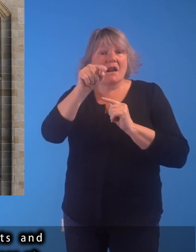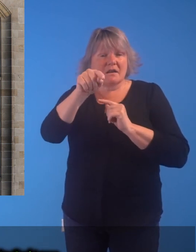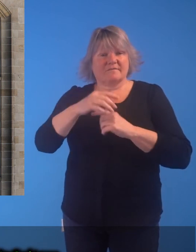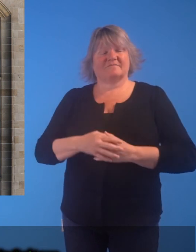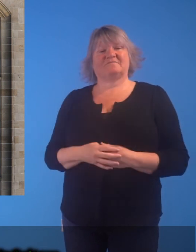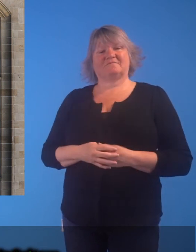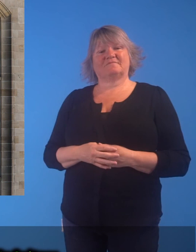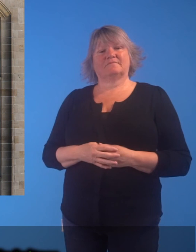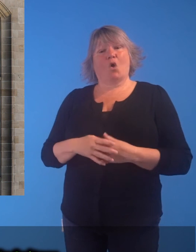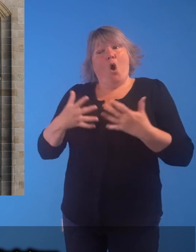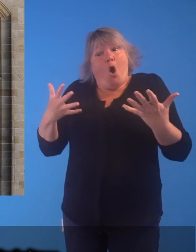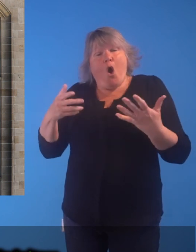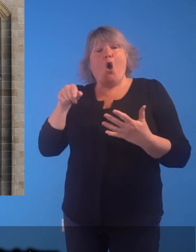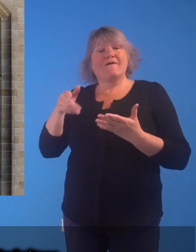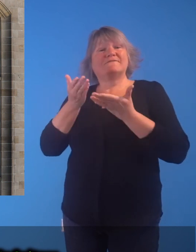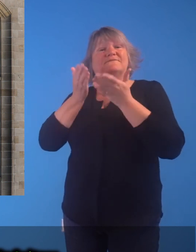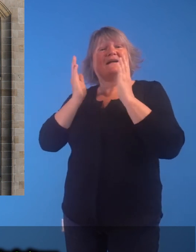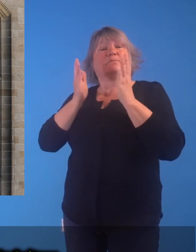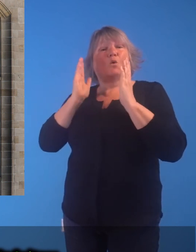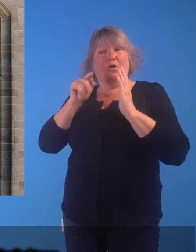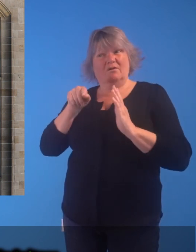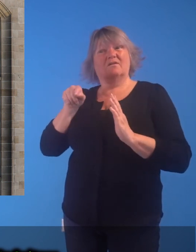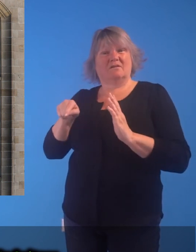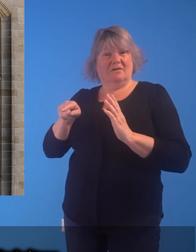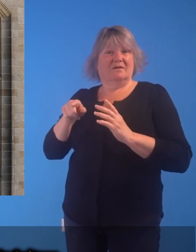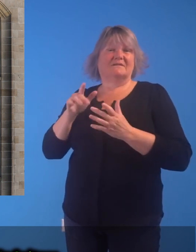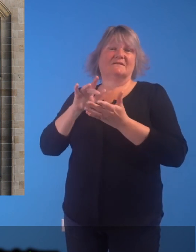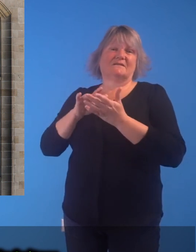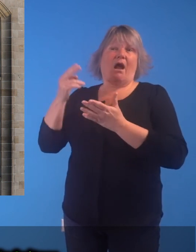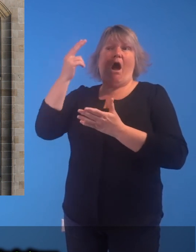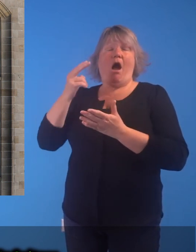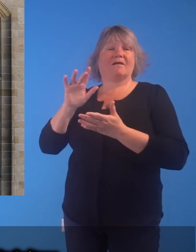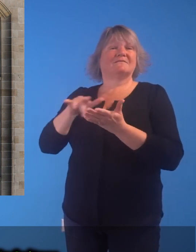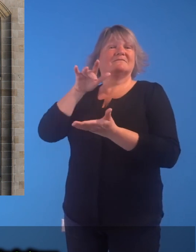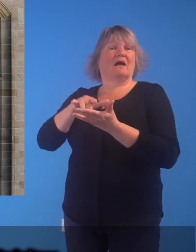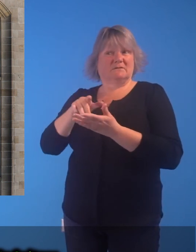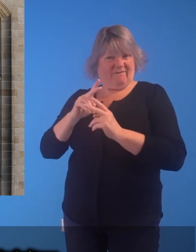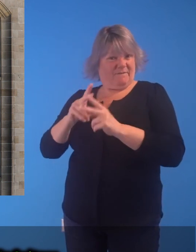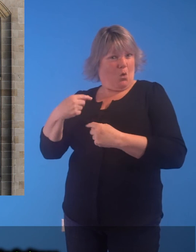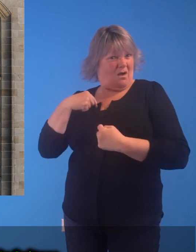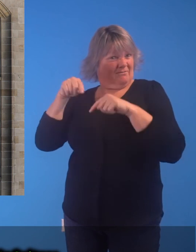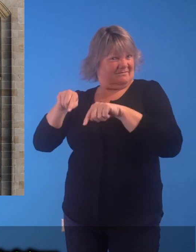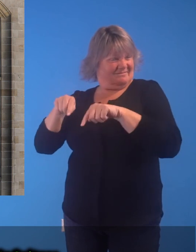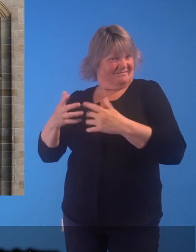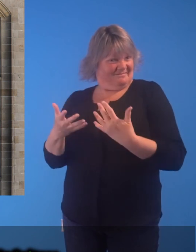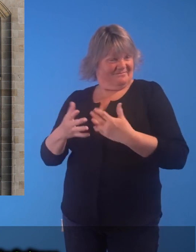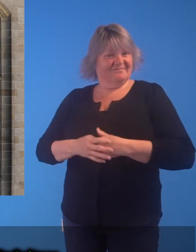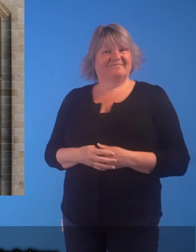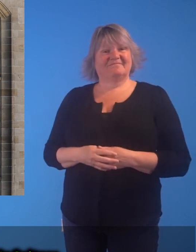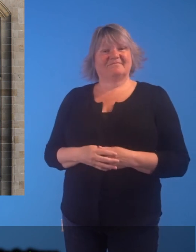or follow us on Facebook at City Art Centre or on Twitter at